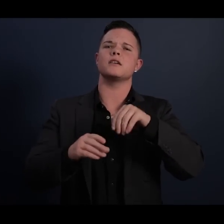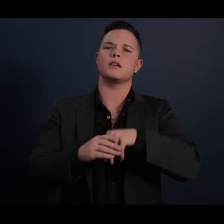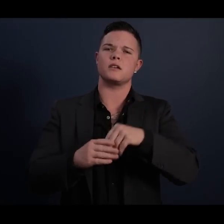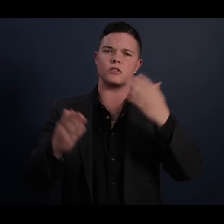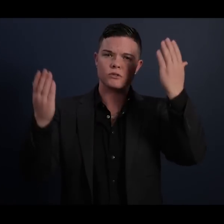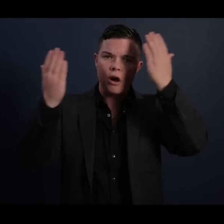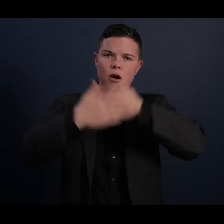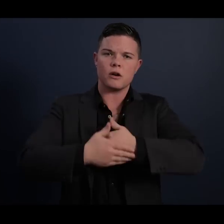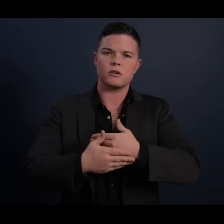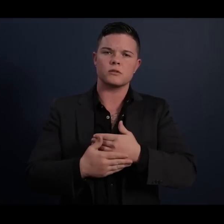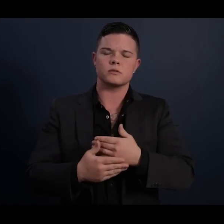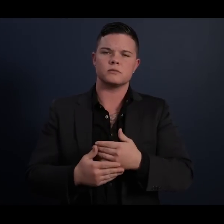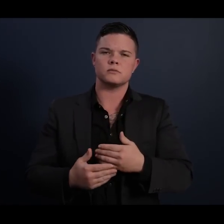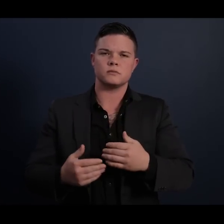and solitary cell.